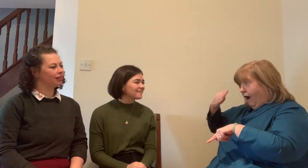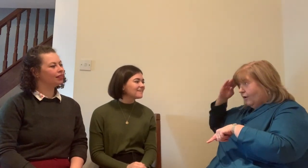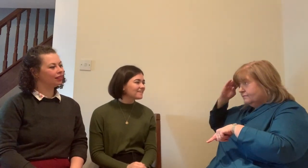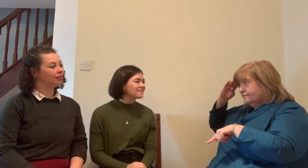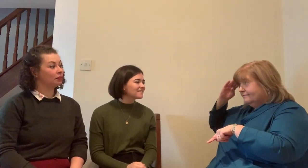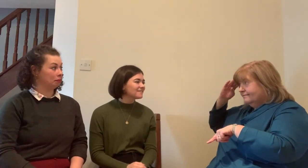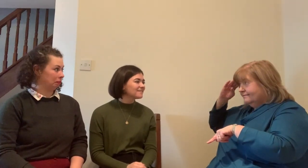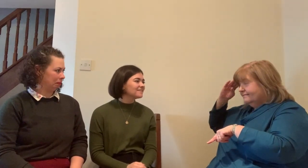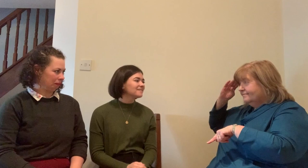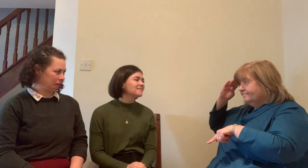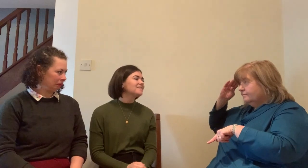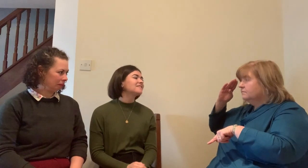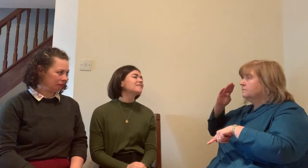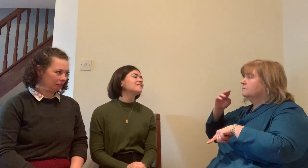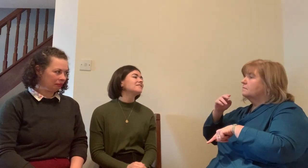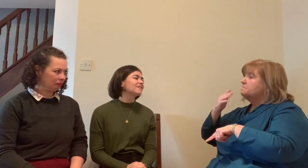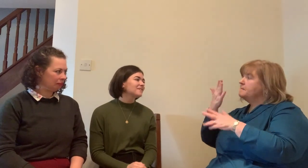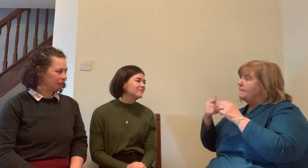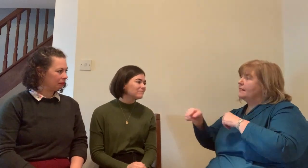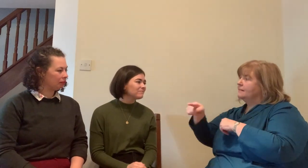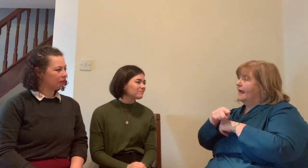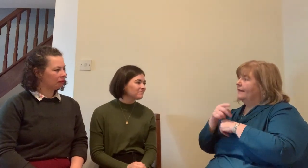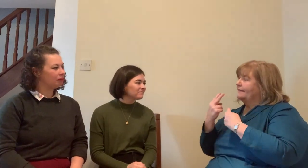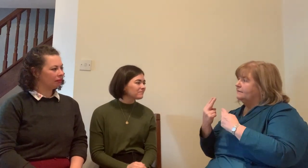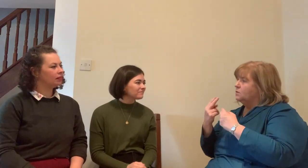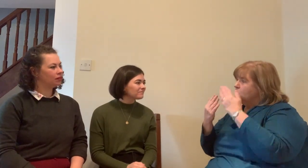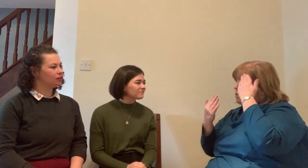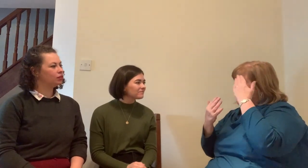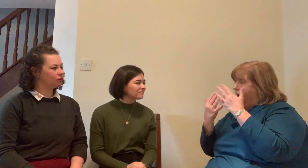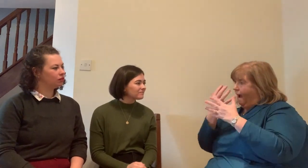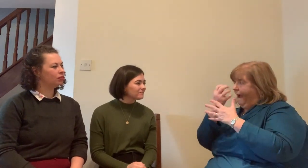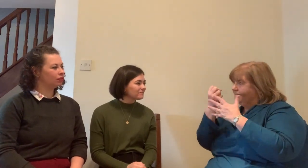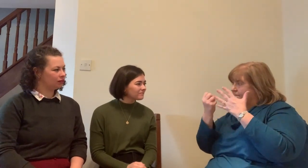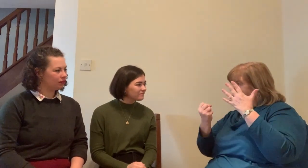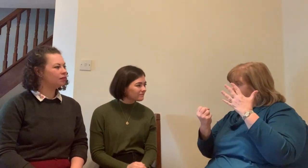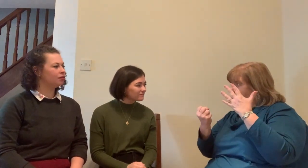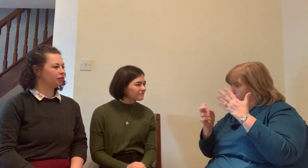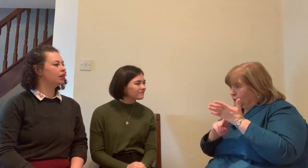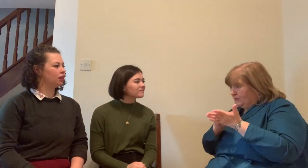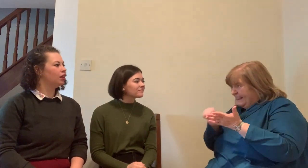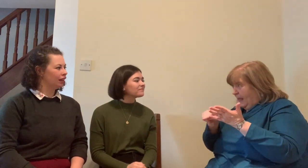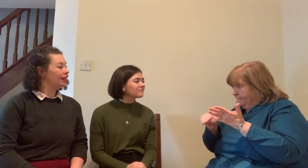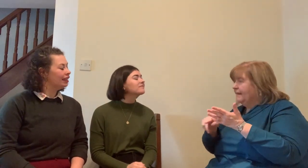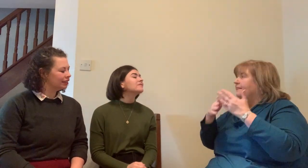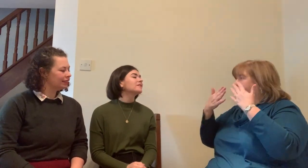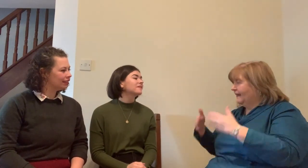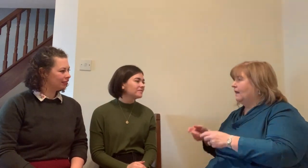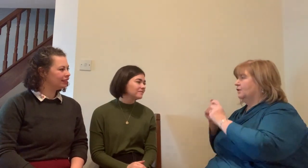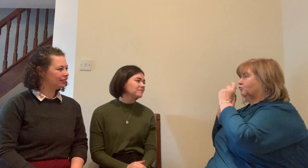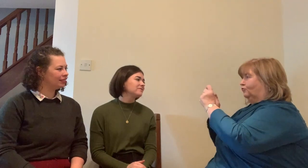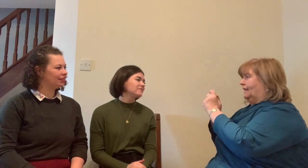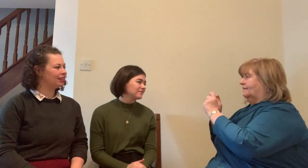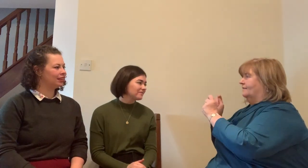very much I'm going to try this on my own that's not fair on the deaf person it's not fair on the hearing person and this is a true story I remember